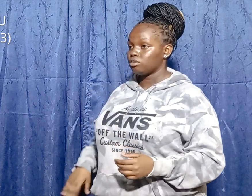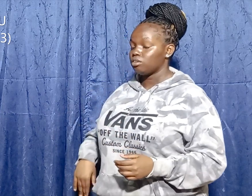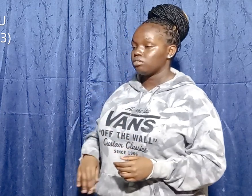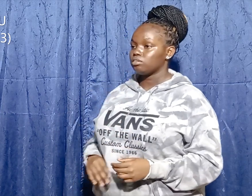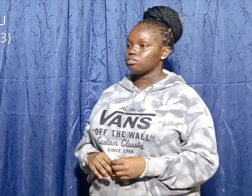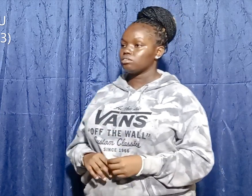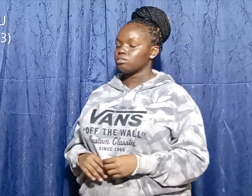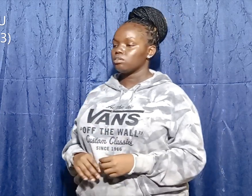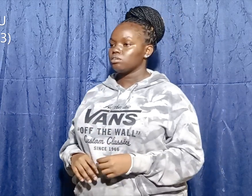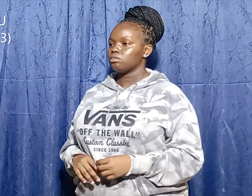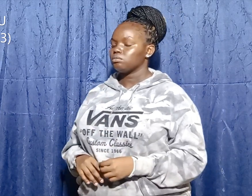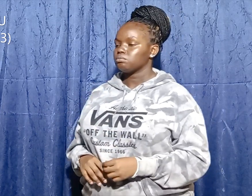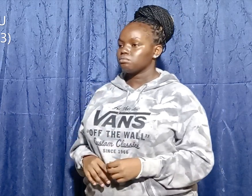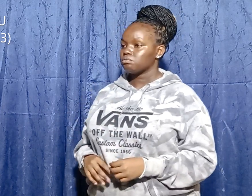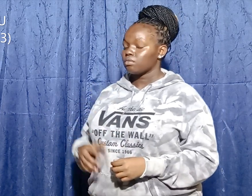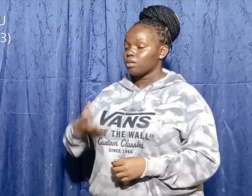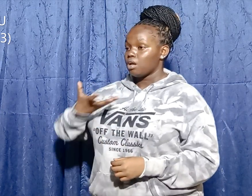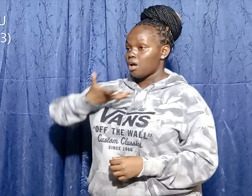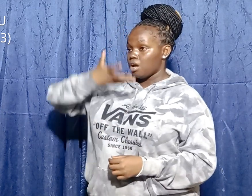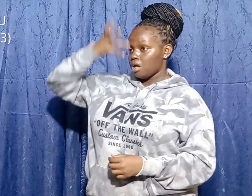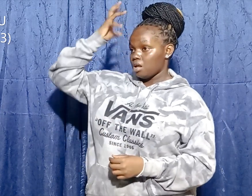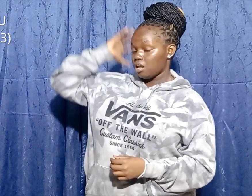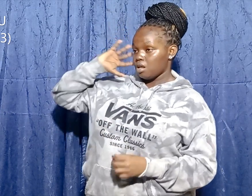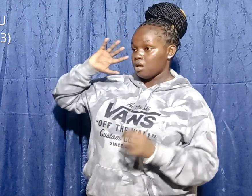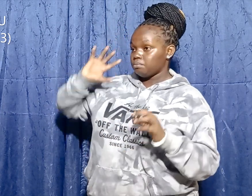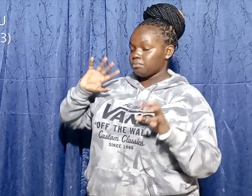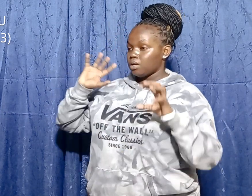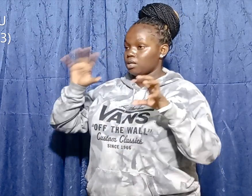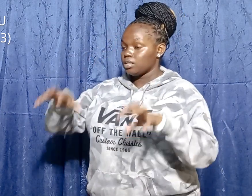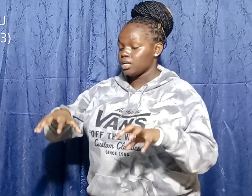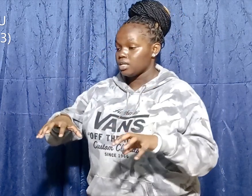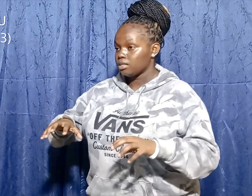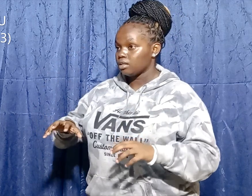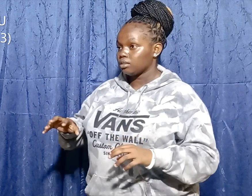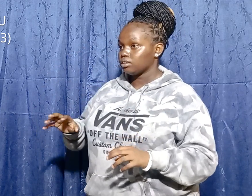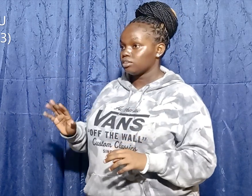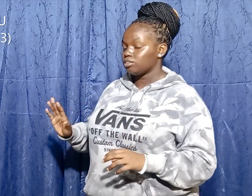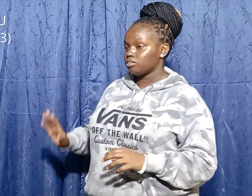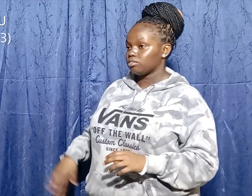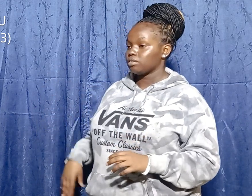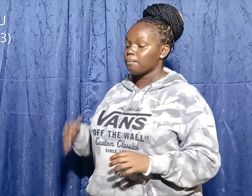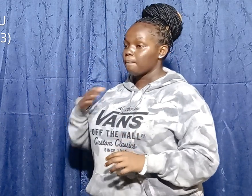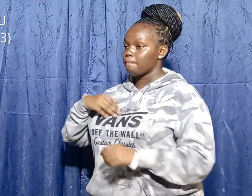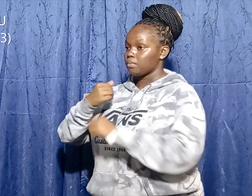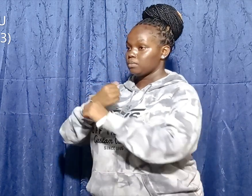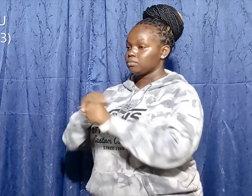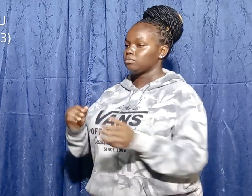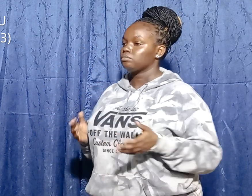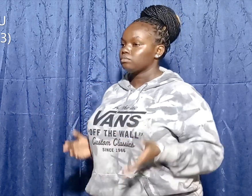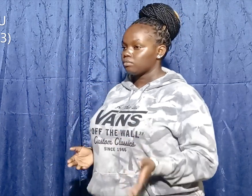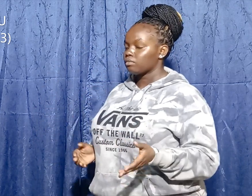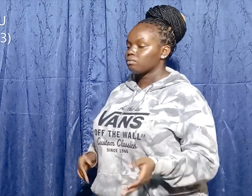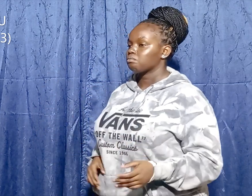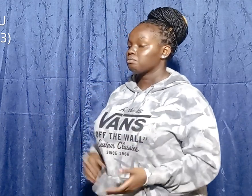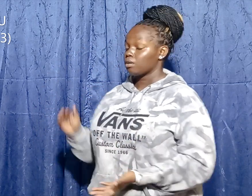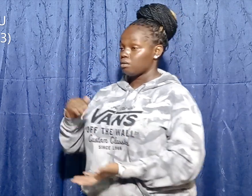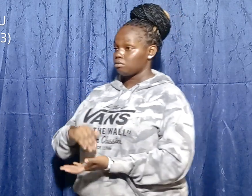If a lion wants to attack the sheep, I go and save it. Again, if a lion